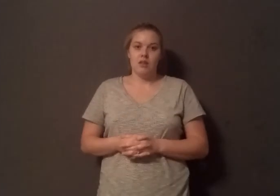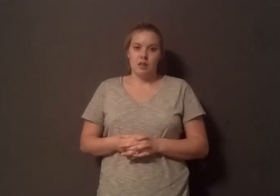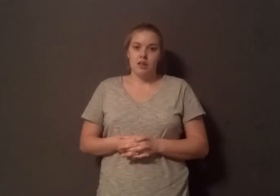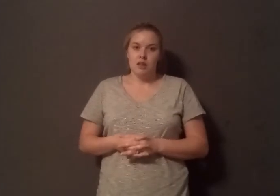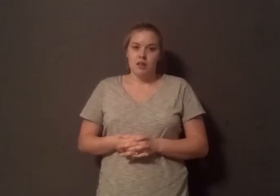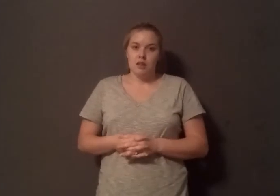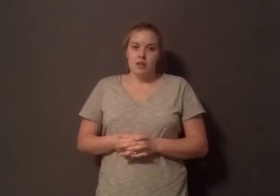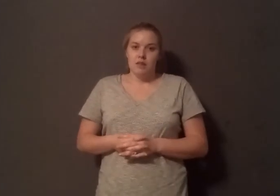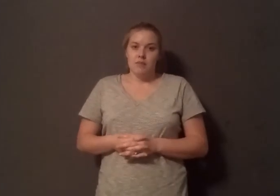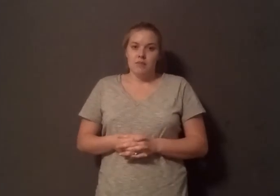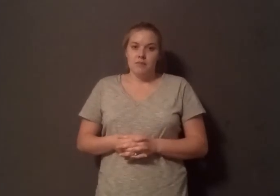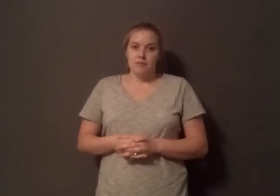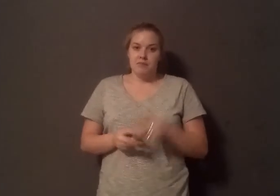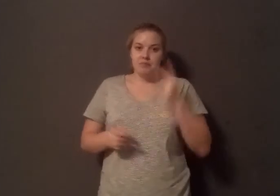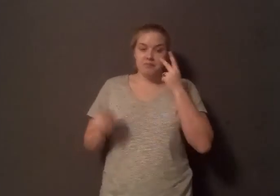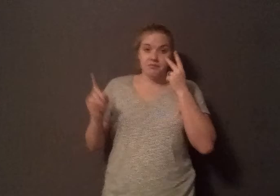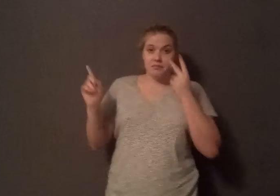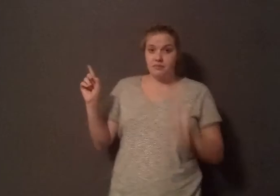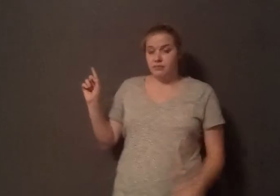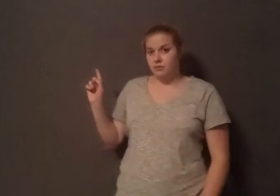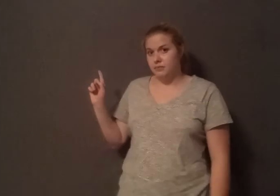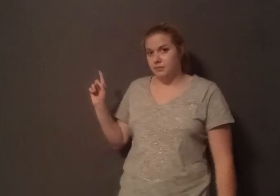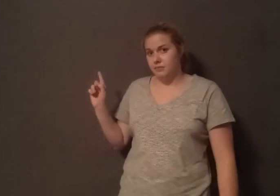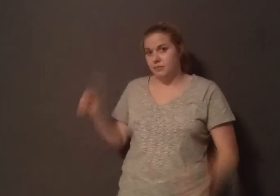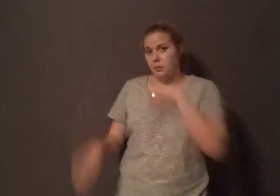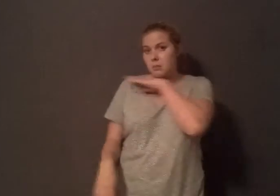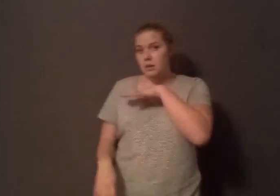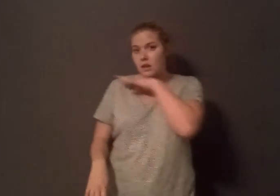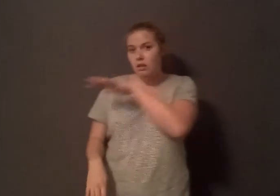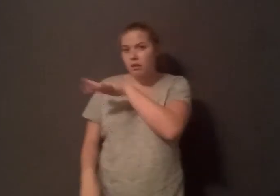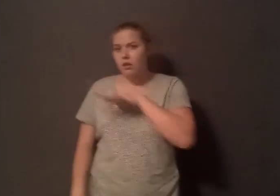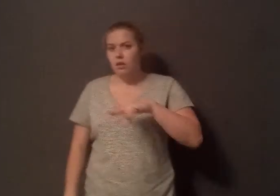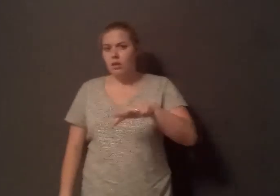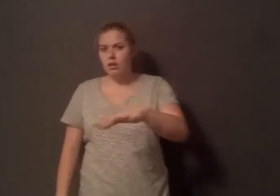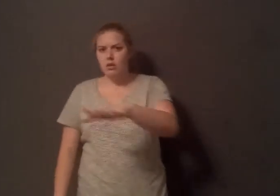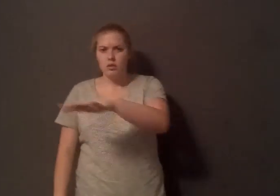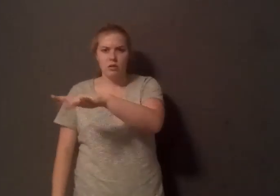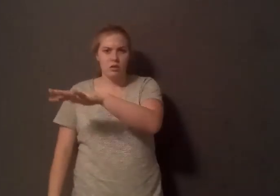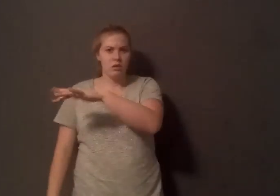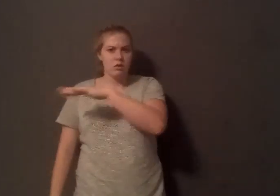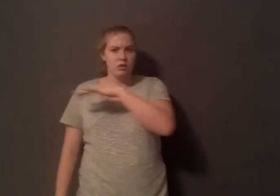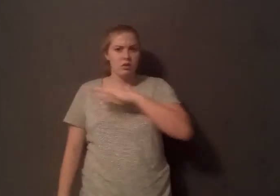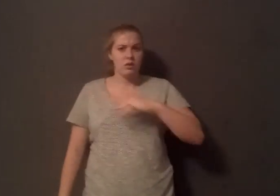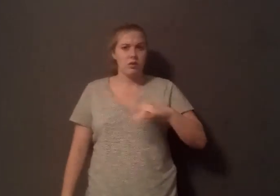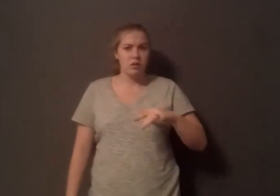When you go back and you look at where these hog facilities are located, there's a disproportionate number of them that are located near